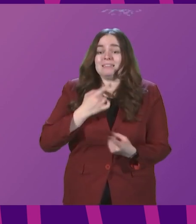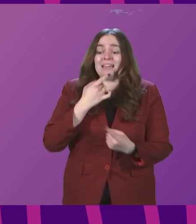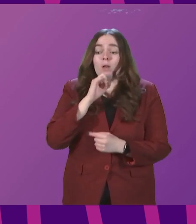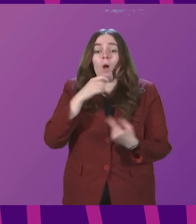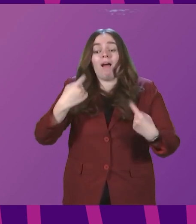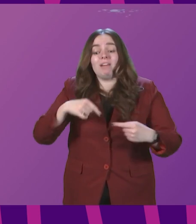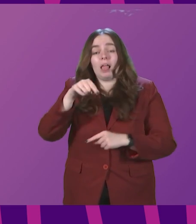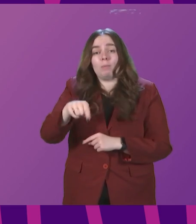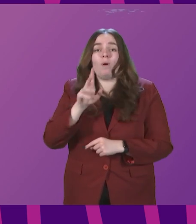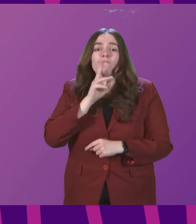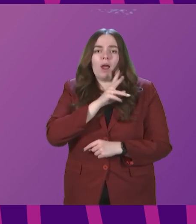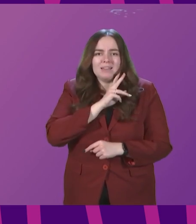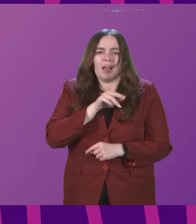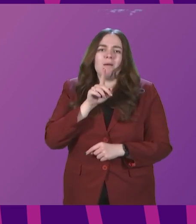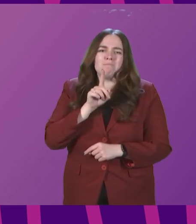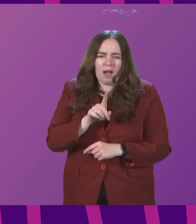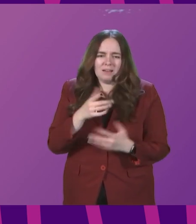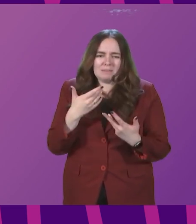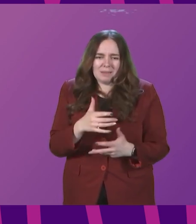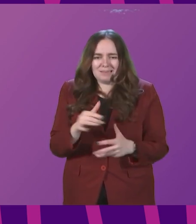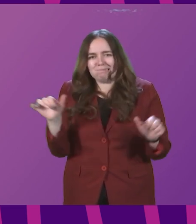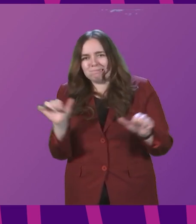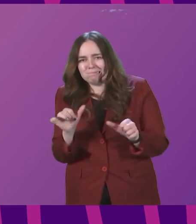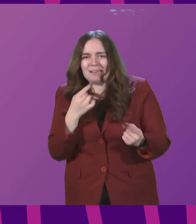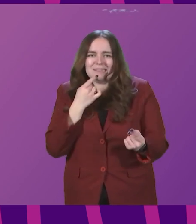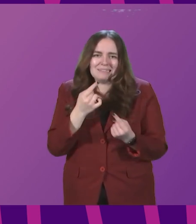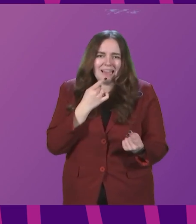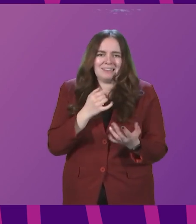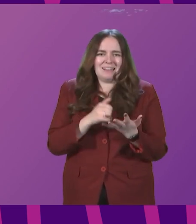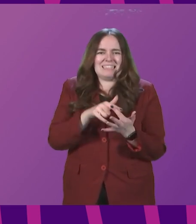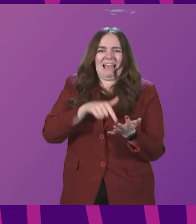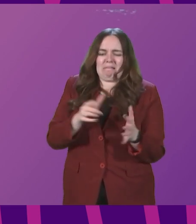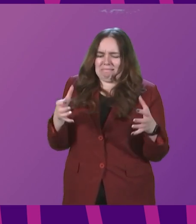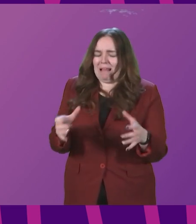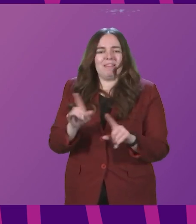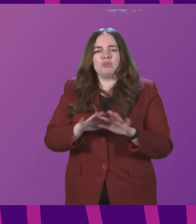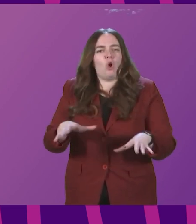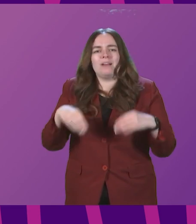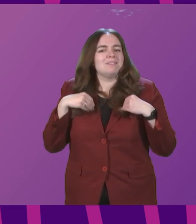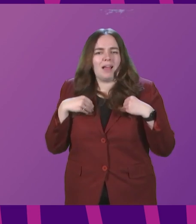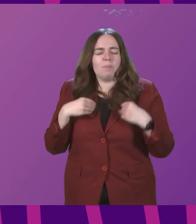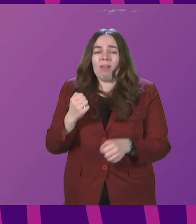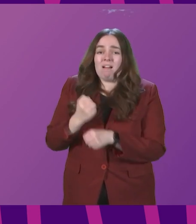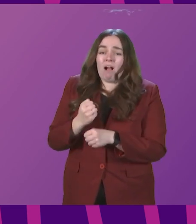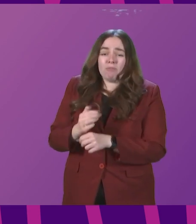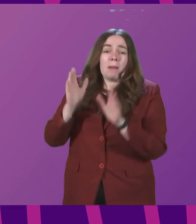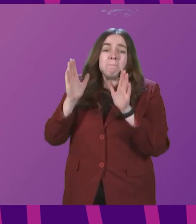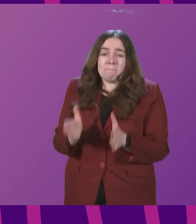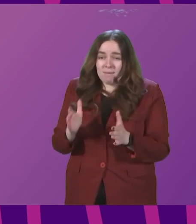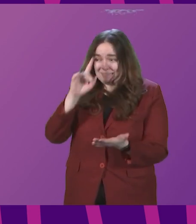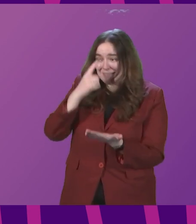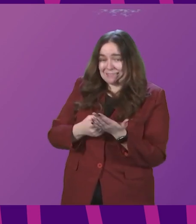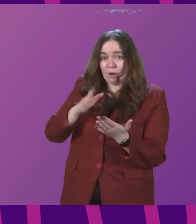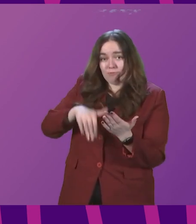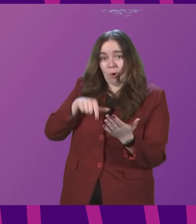Friday. Instead, we got at best a partial data set. That is not acceptable. The government must have been basing decisions